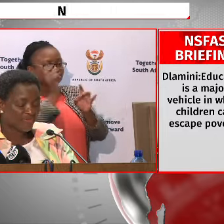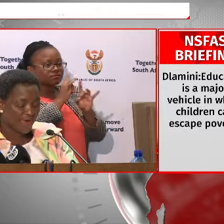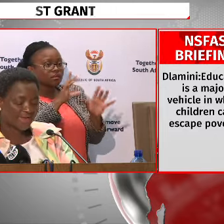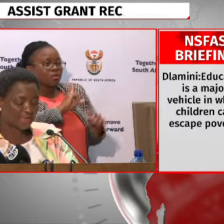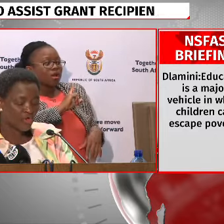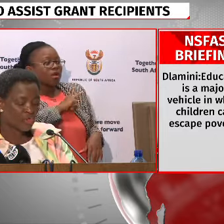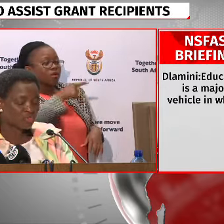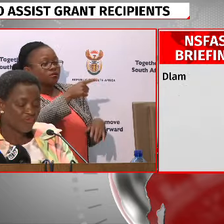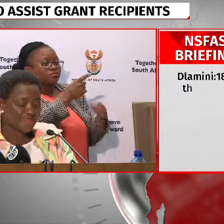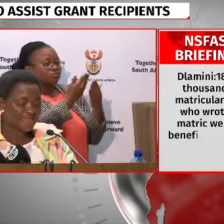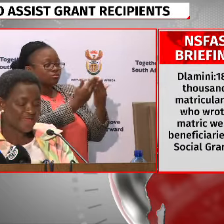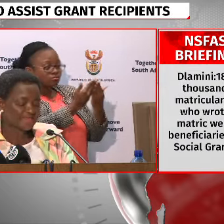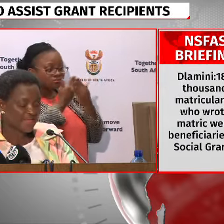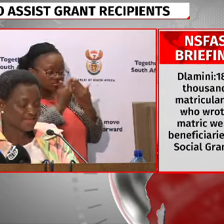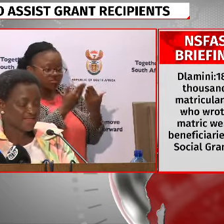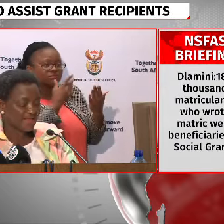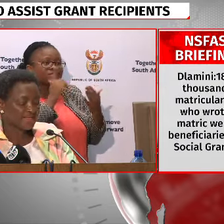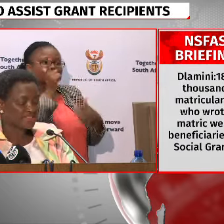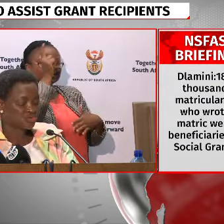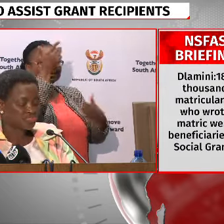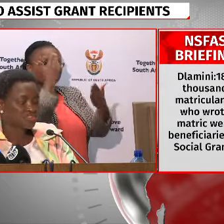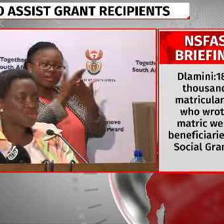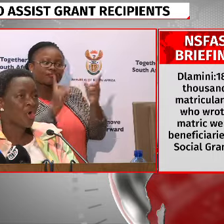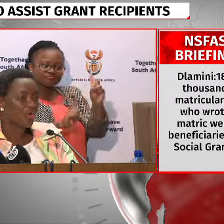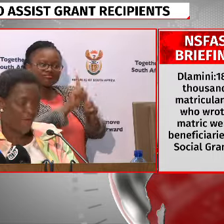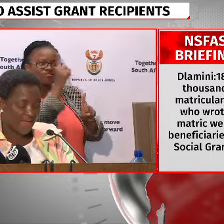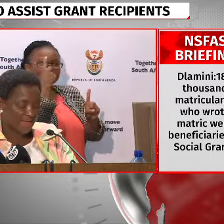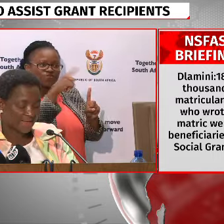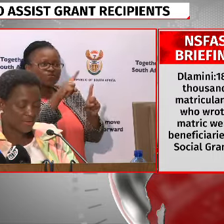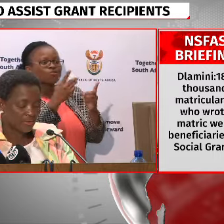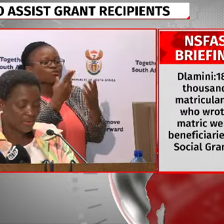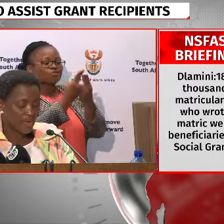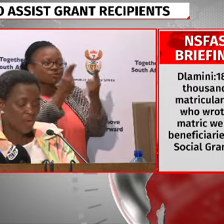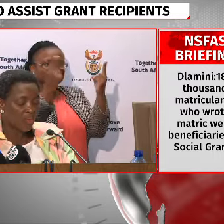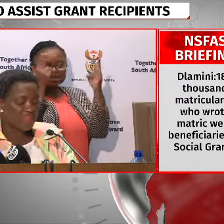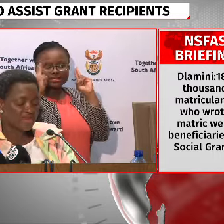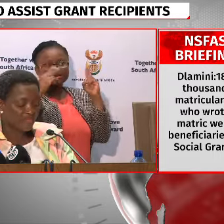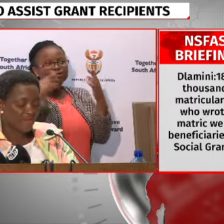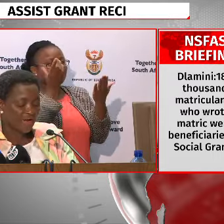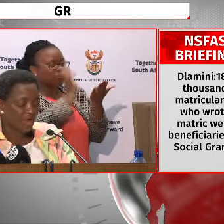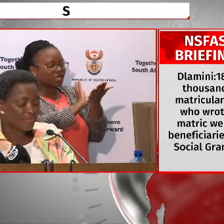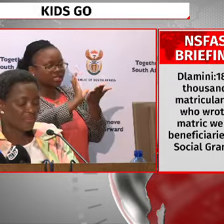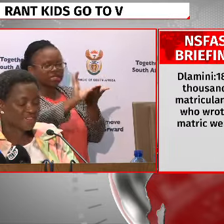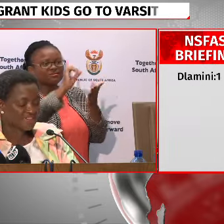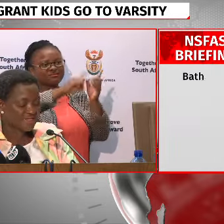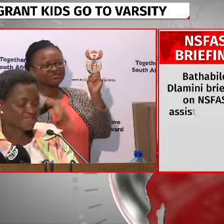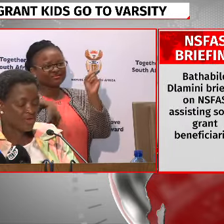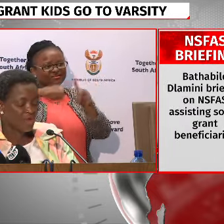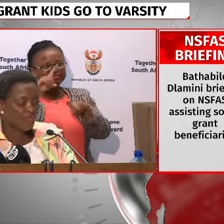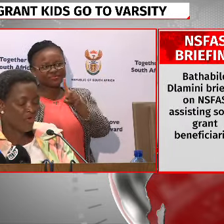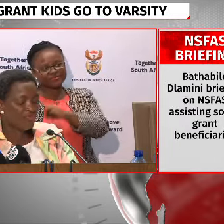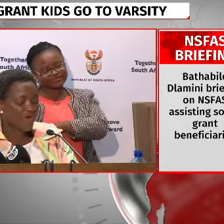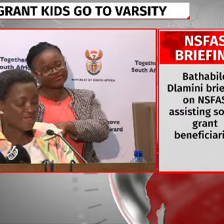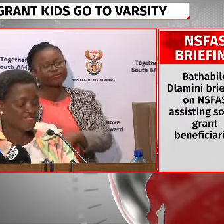for funding to further their studies at institutions of higher learning. With the removal of the means test